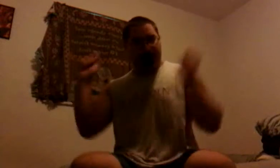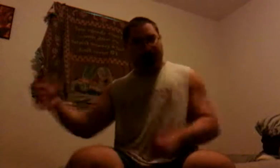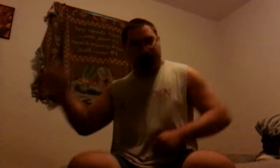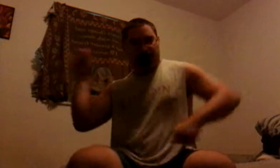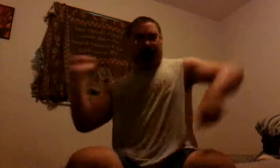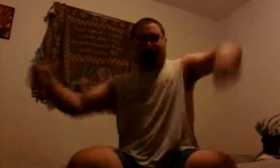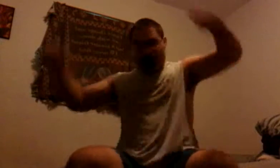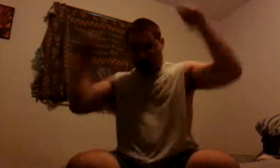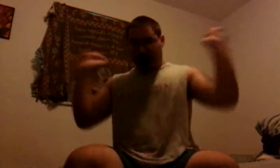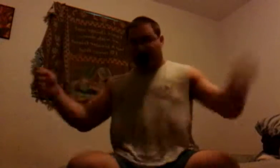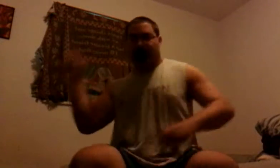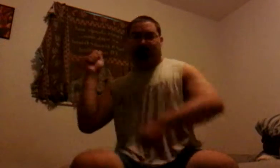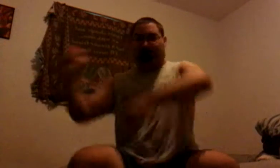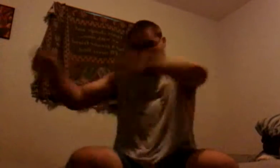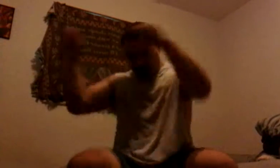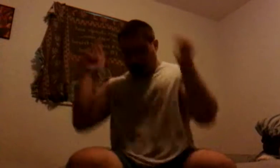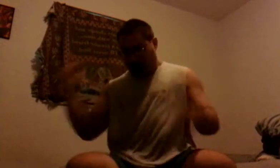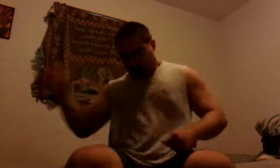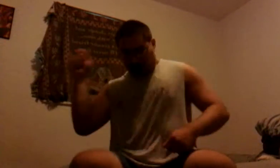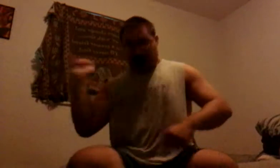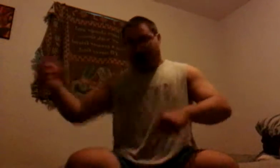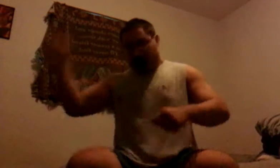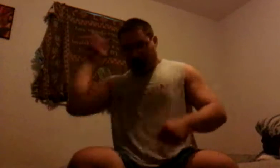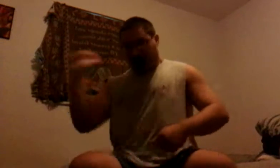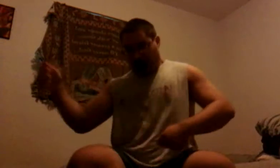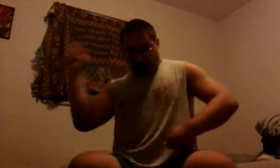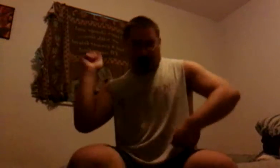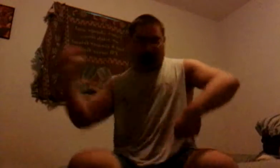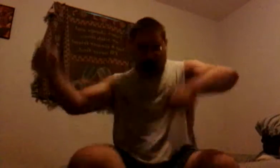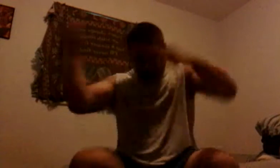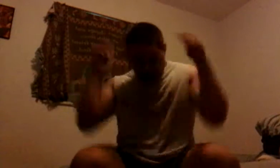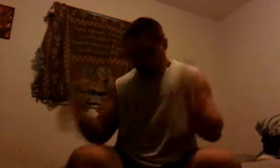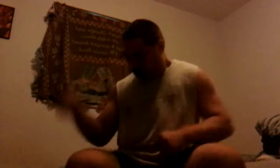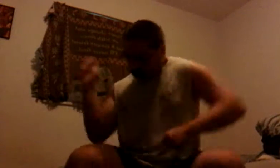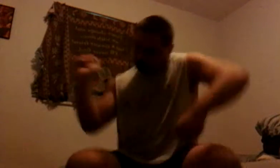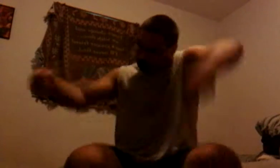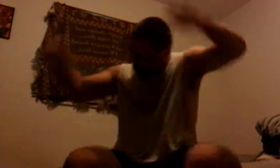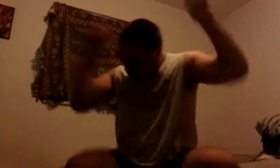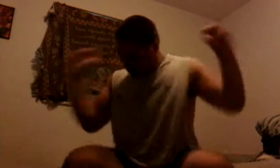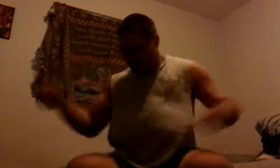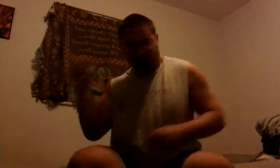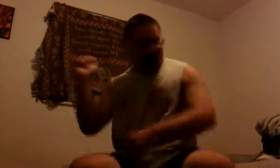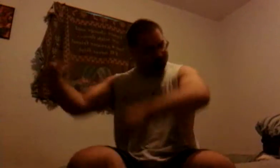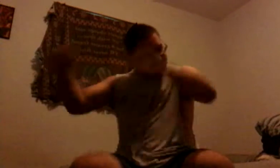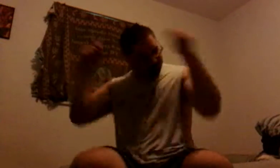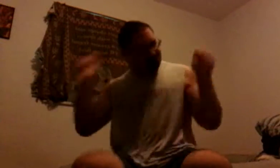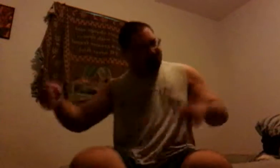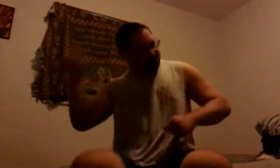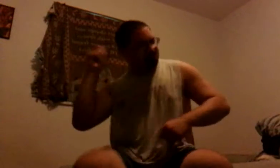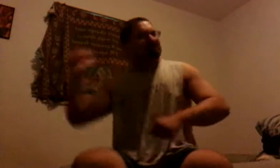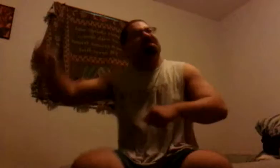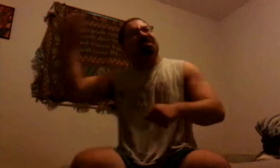The your You and spirit